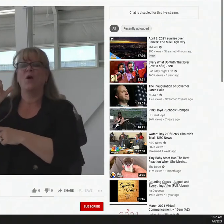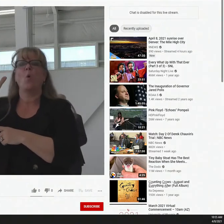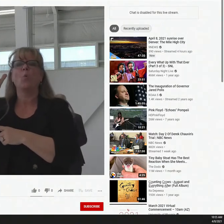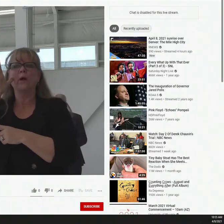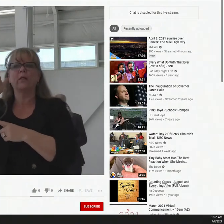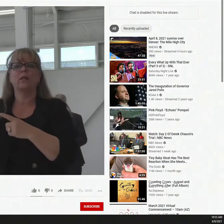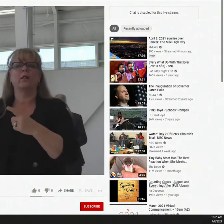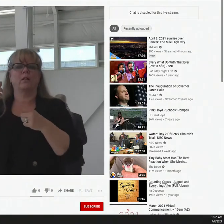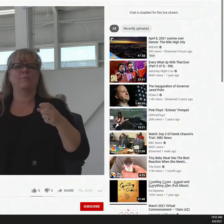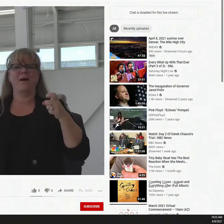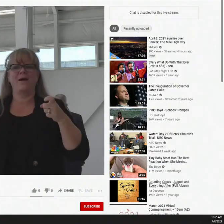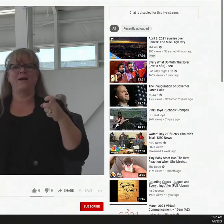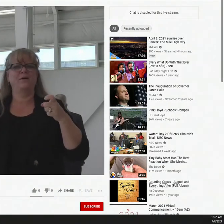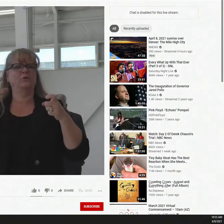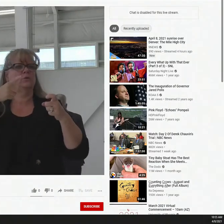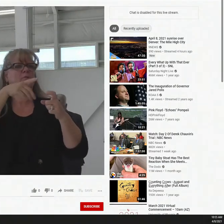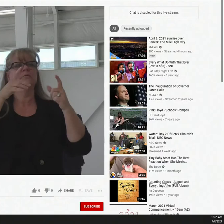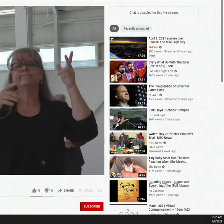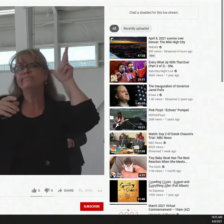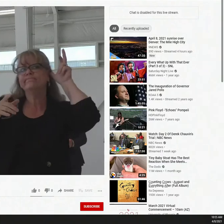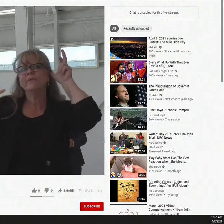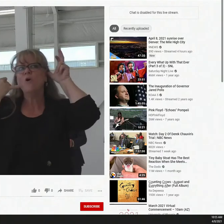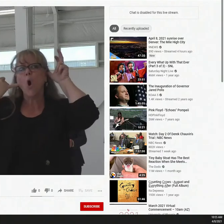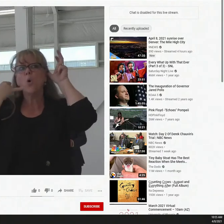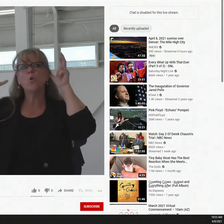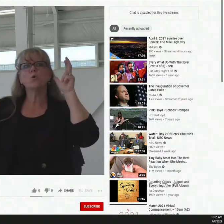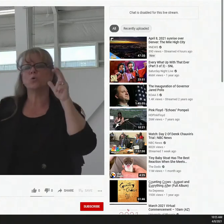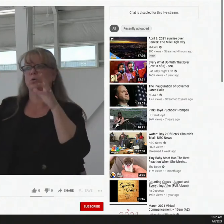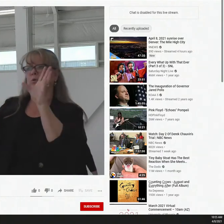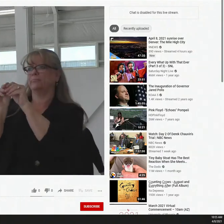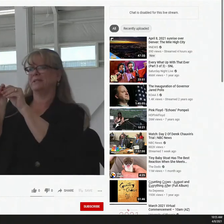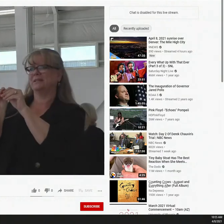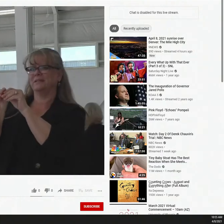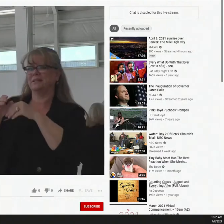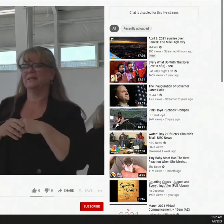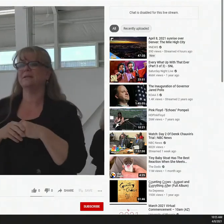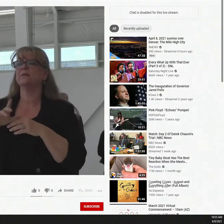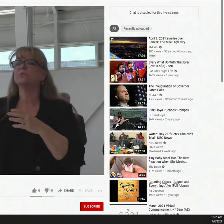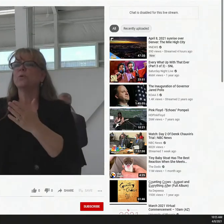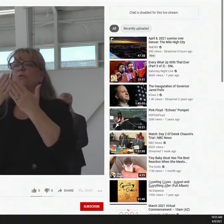virtual questions. So, with that in mind, again, welcome to Centennial Airport.